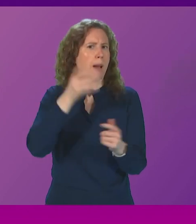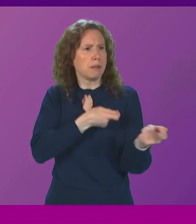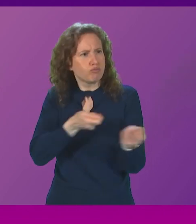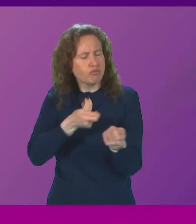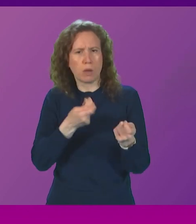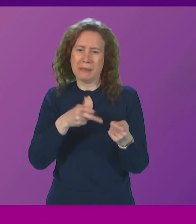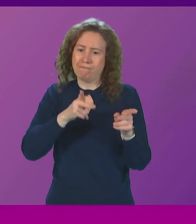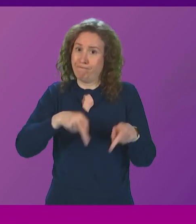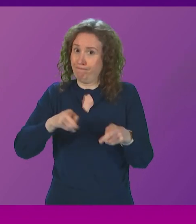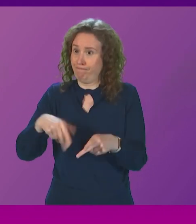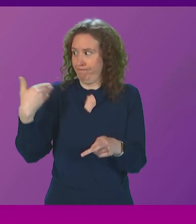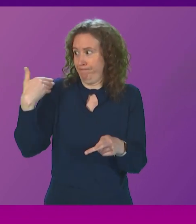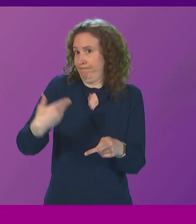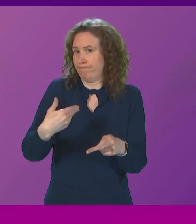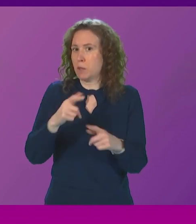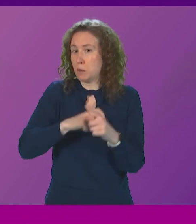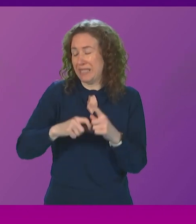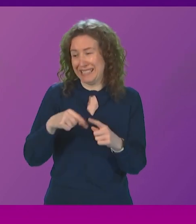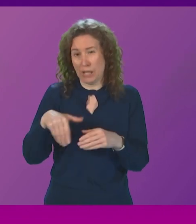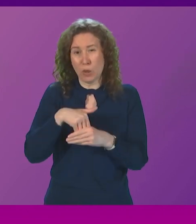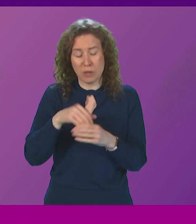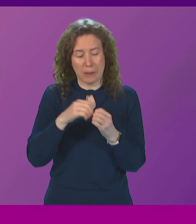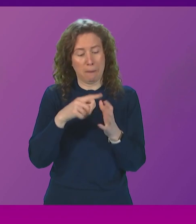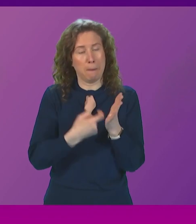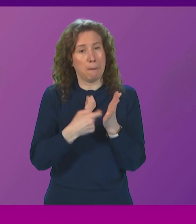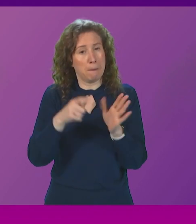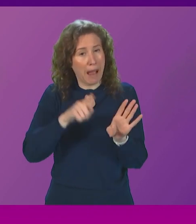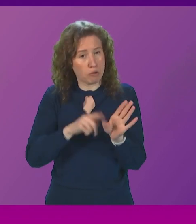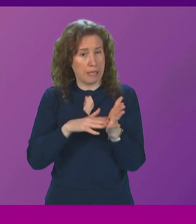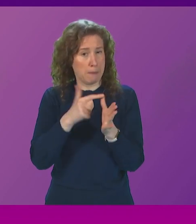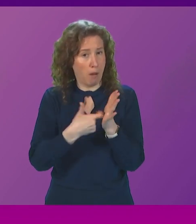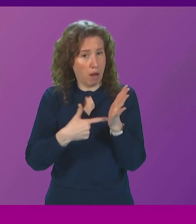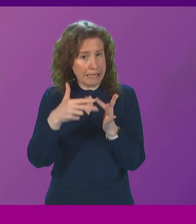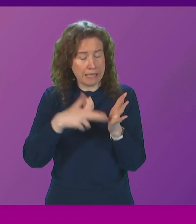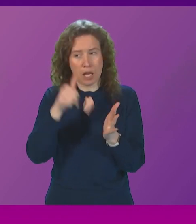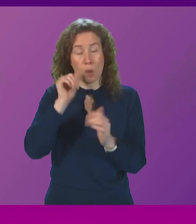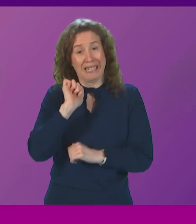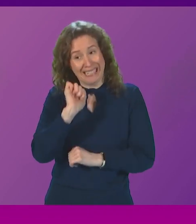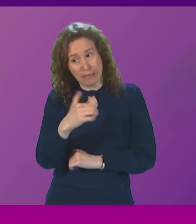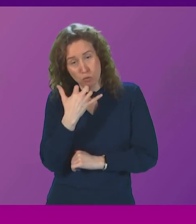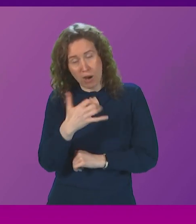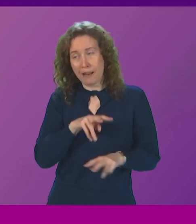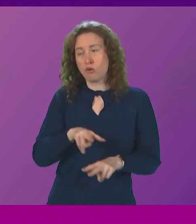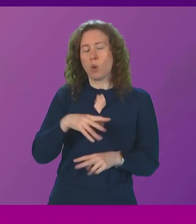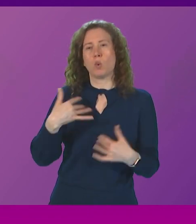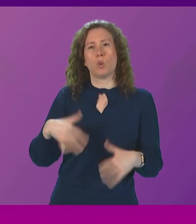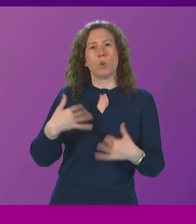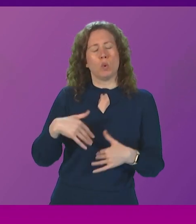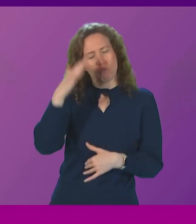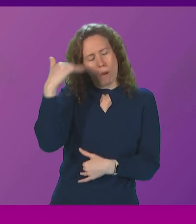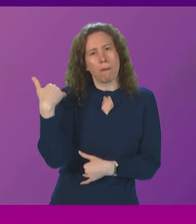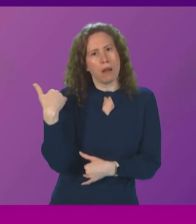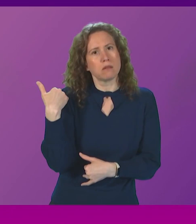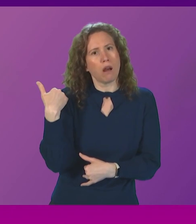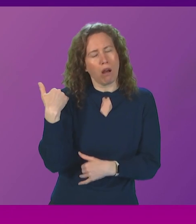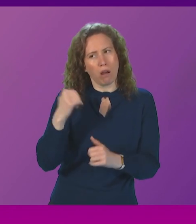lives serving our communities, including Barry Martin. And I know that his bravery will serve as a constant and continual reminder